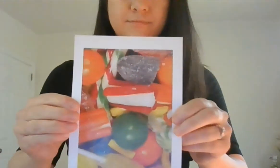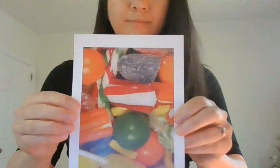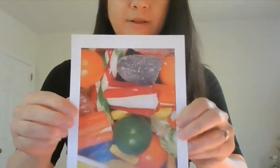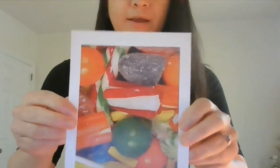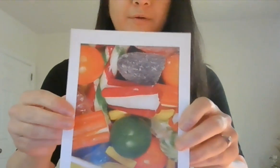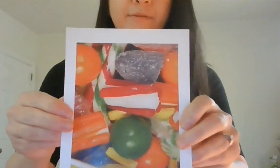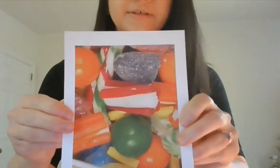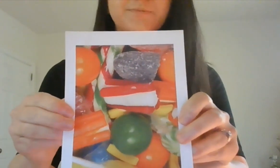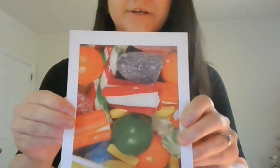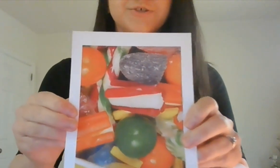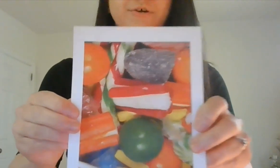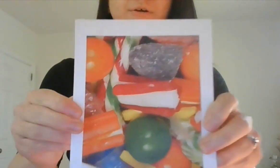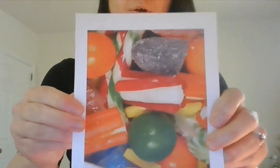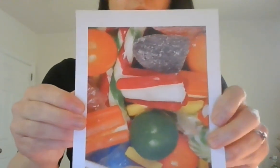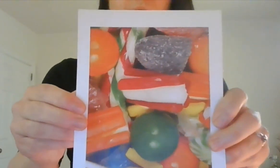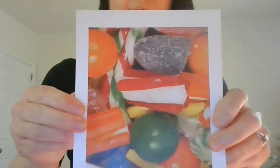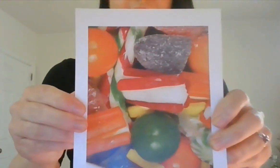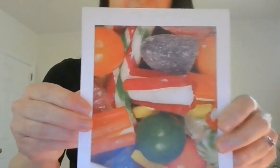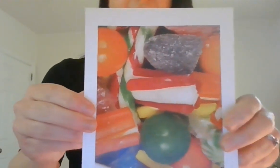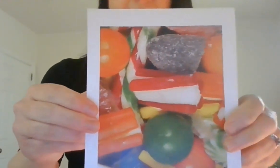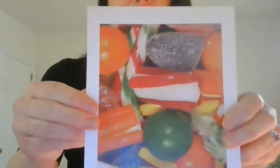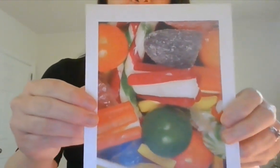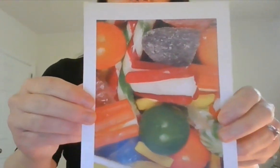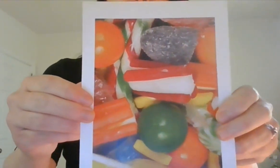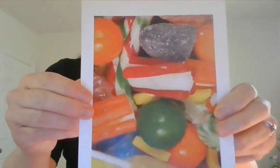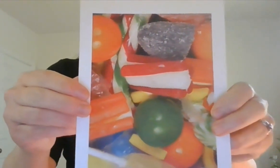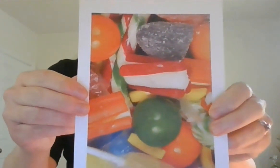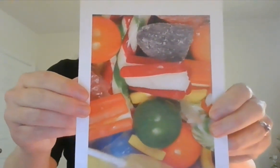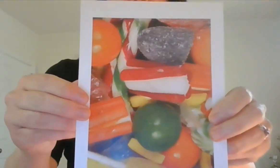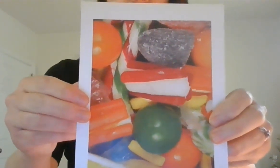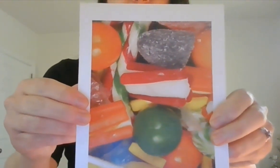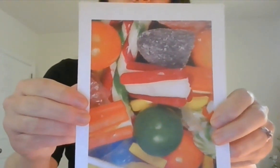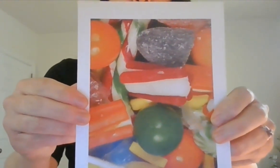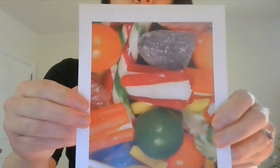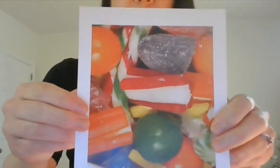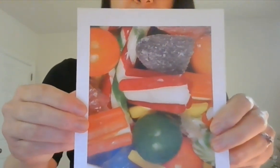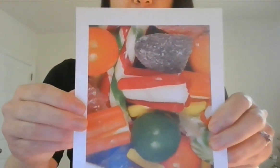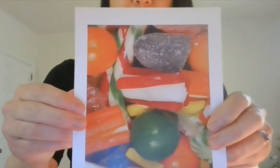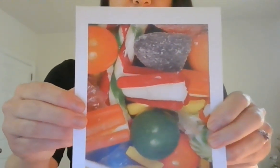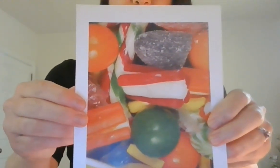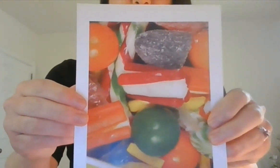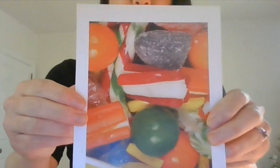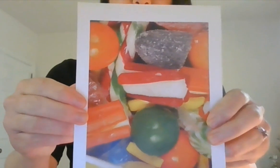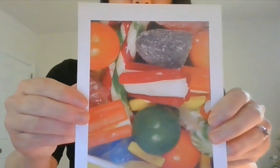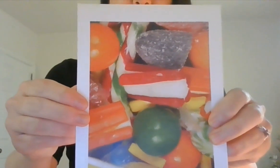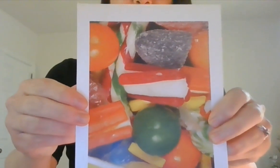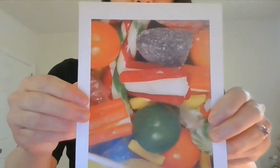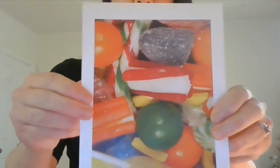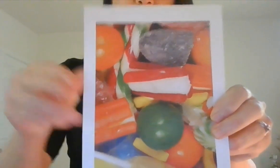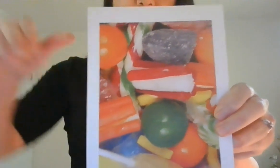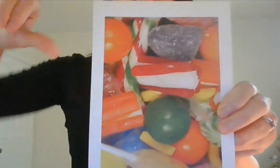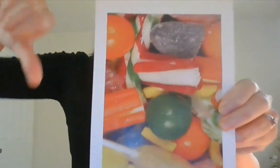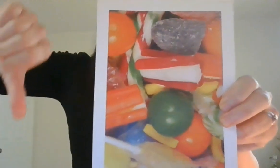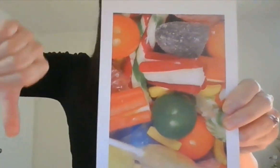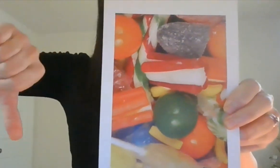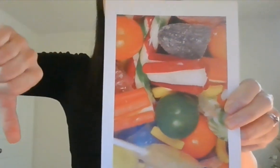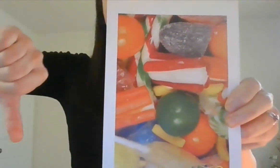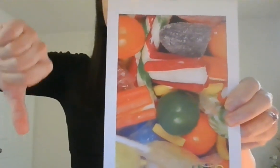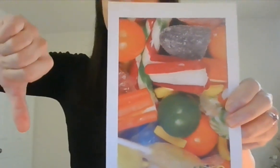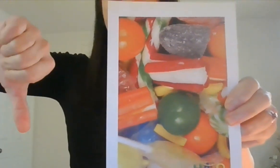Now in this picture, we have candy. Is candy healthy or harmful? That's right. Candy